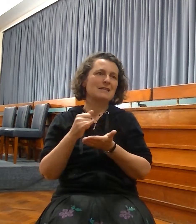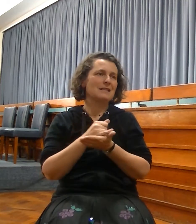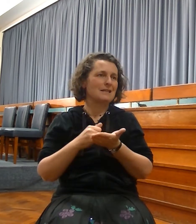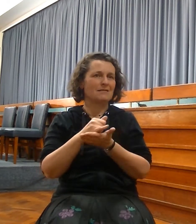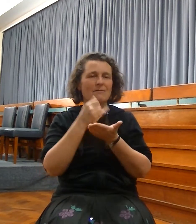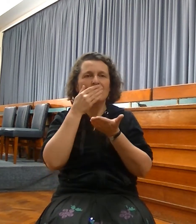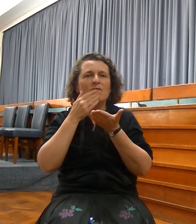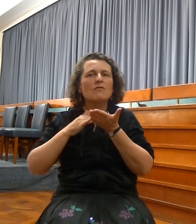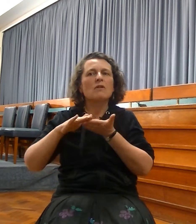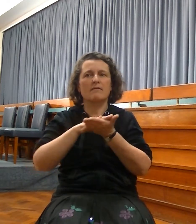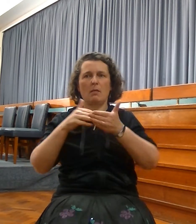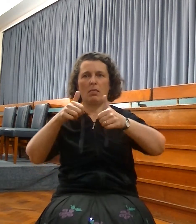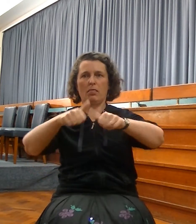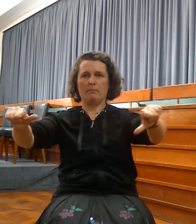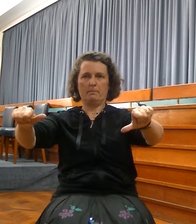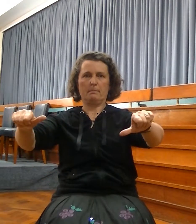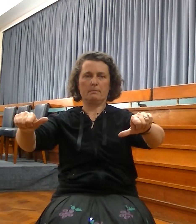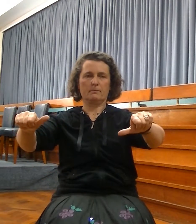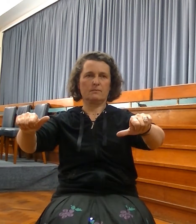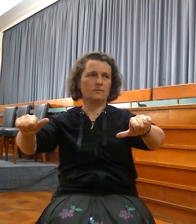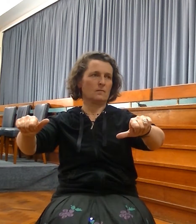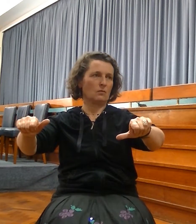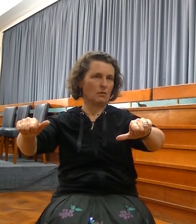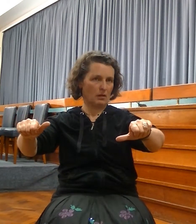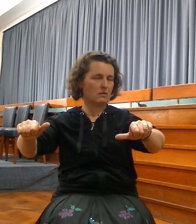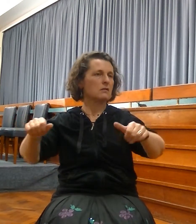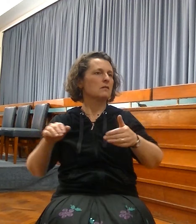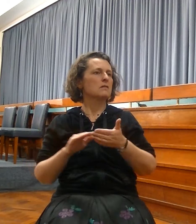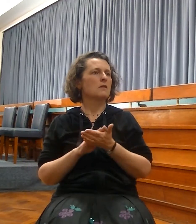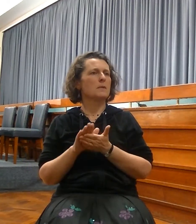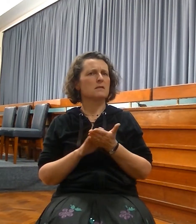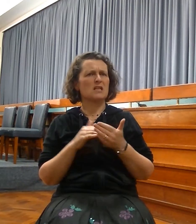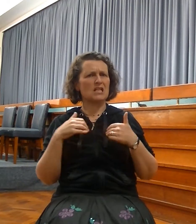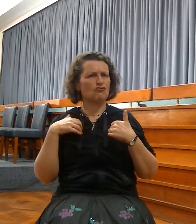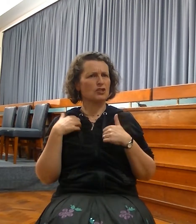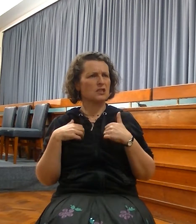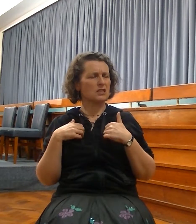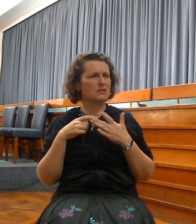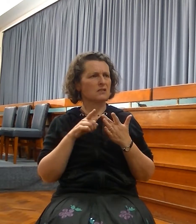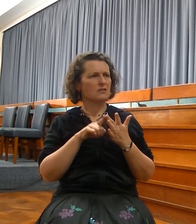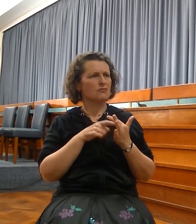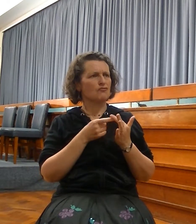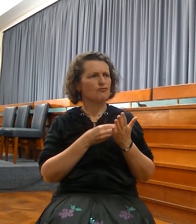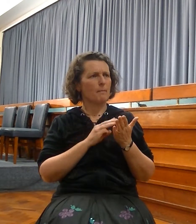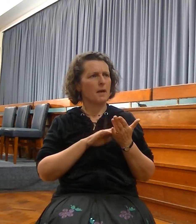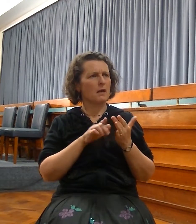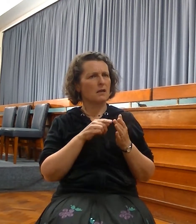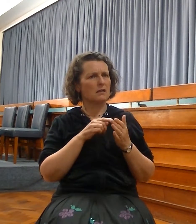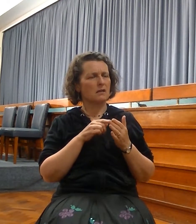of God's people. But isn't it interesting that Jeremiah spends so much time on the destruction